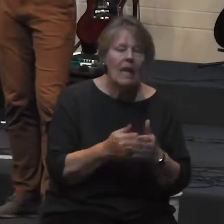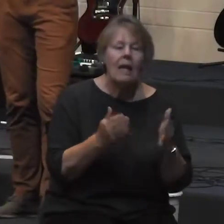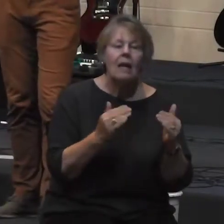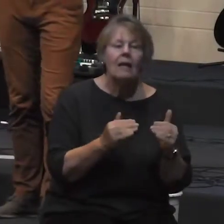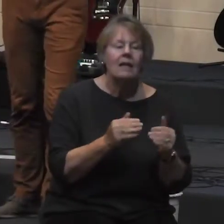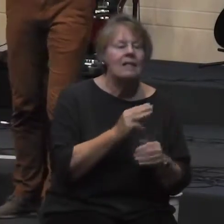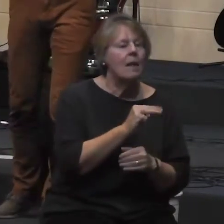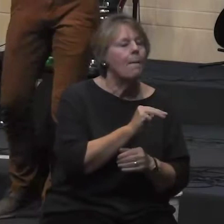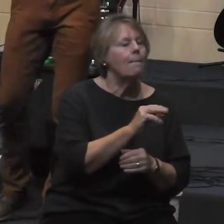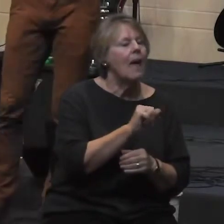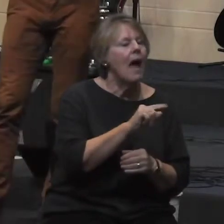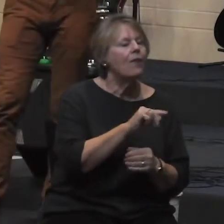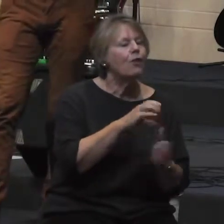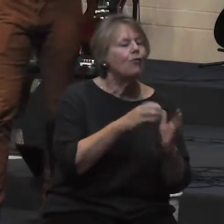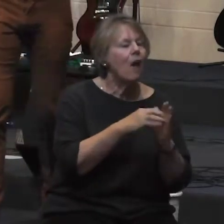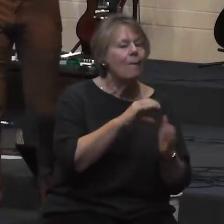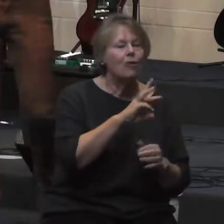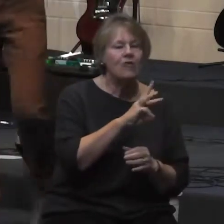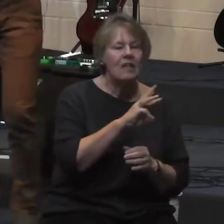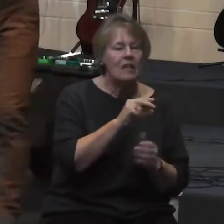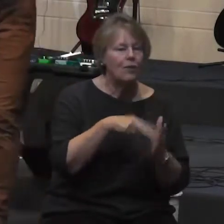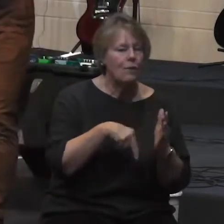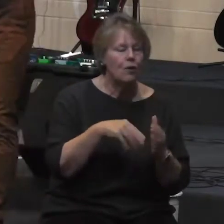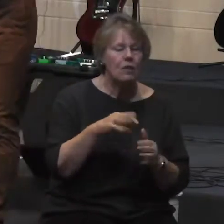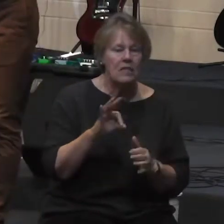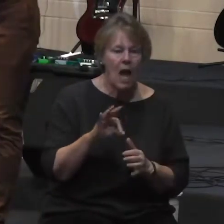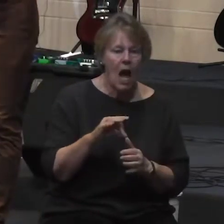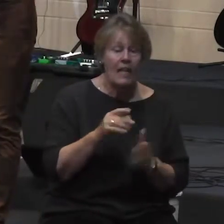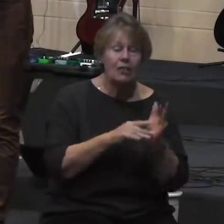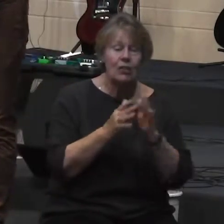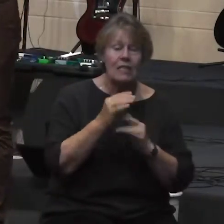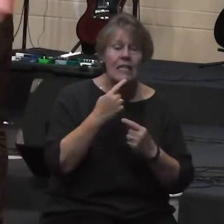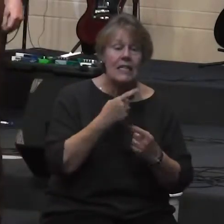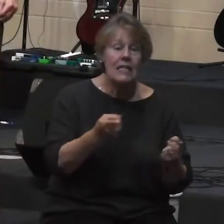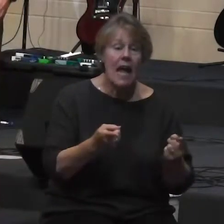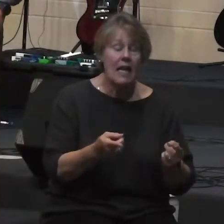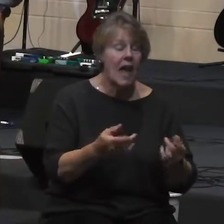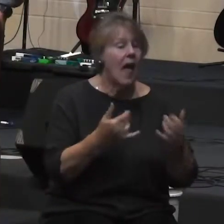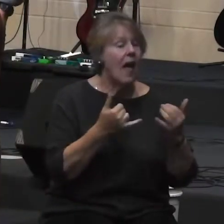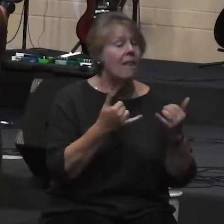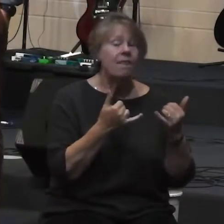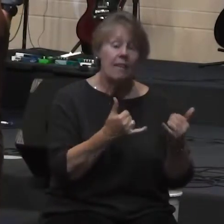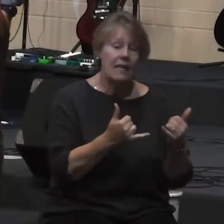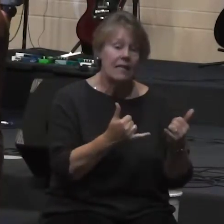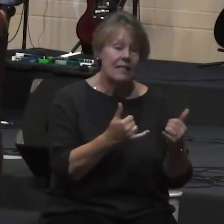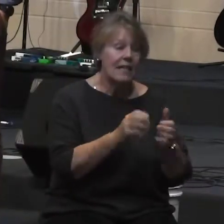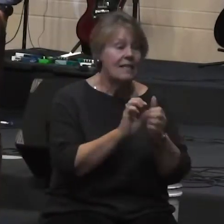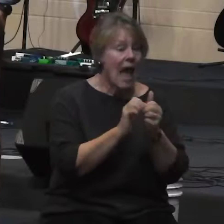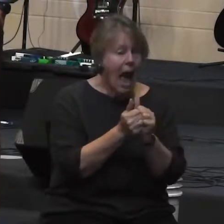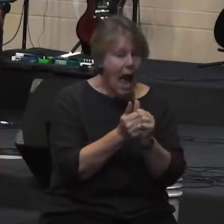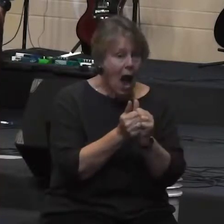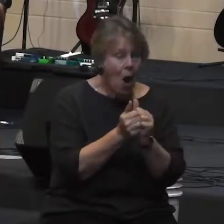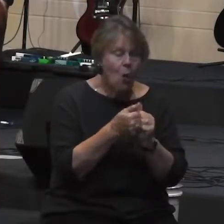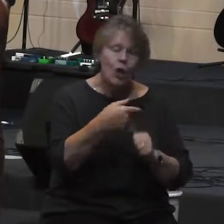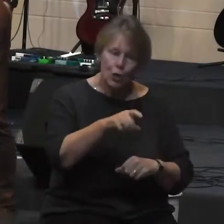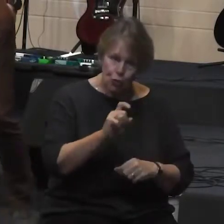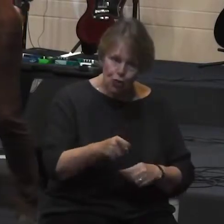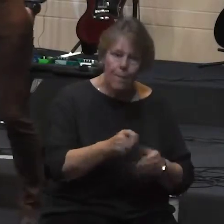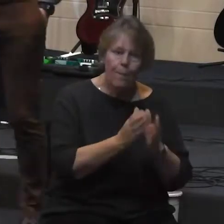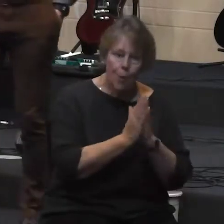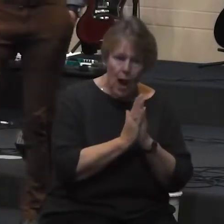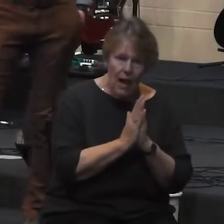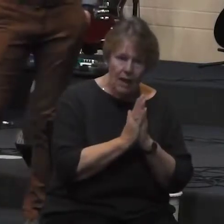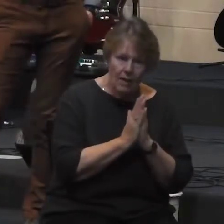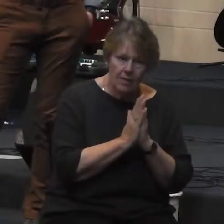Otherwise, Matthew chapter 6 starting in verse 9, Jesus said, this then is how you should pray.